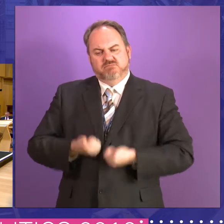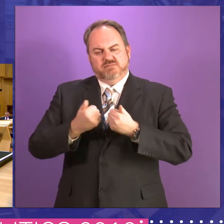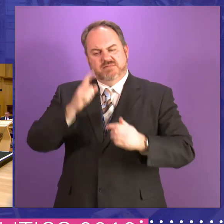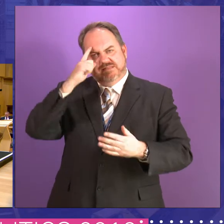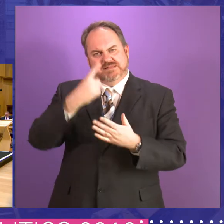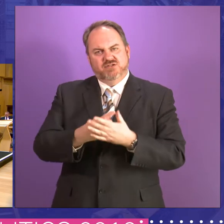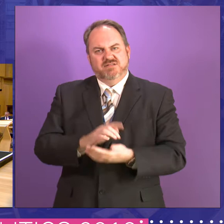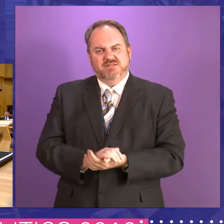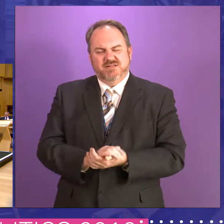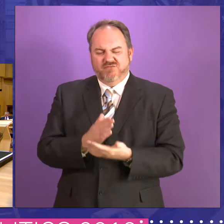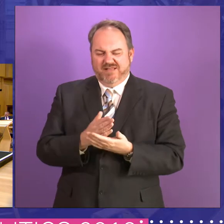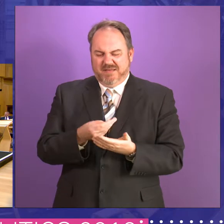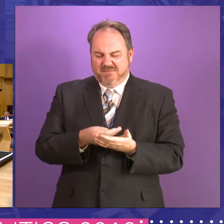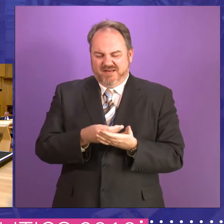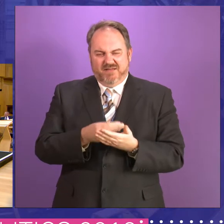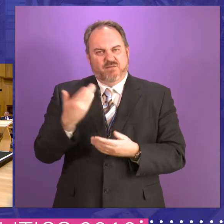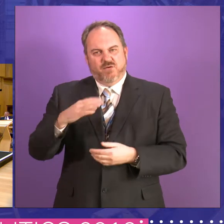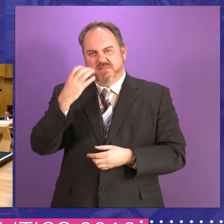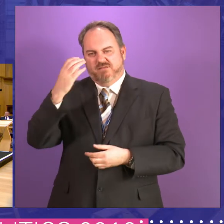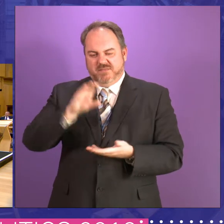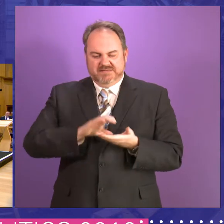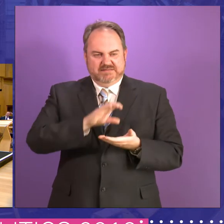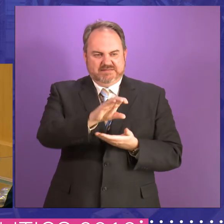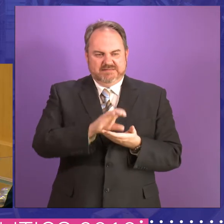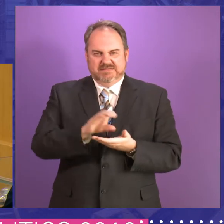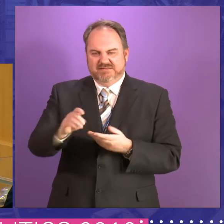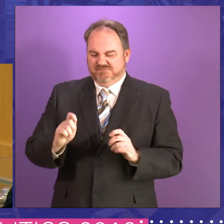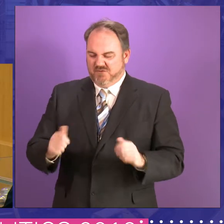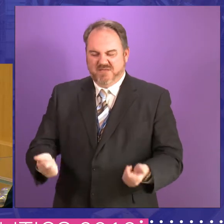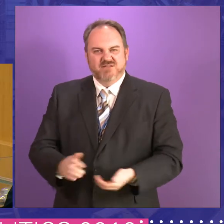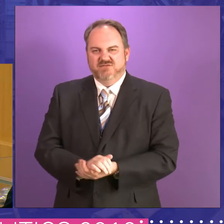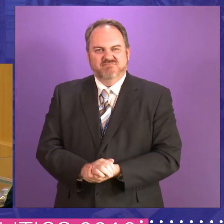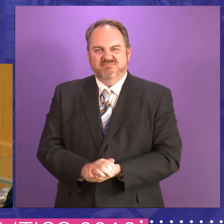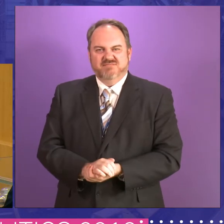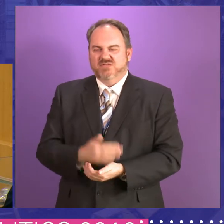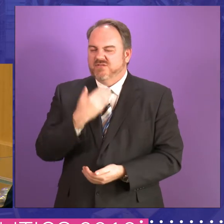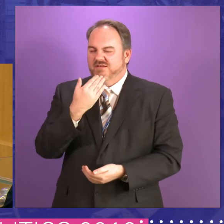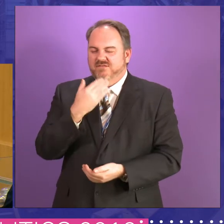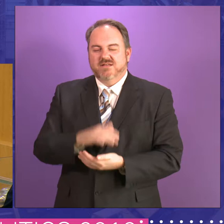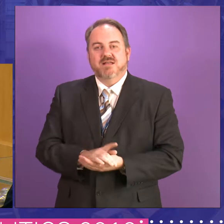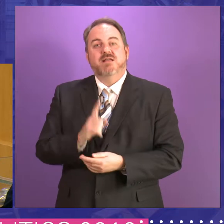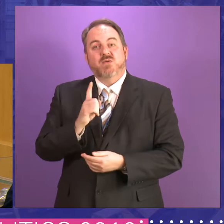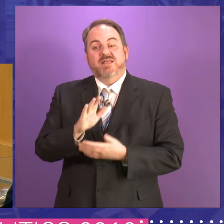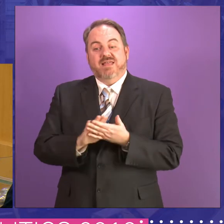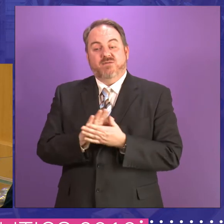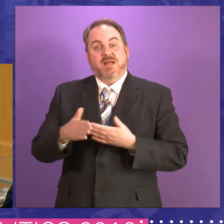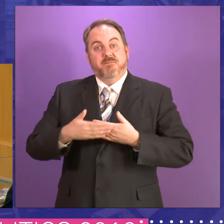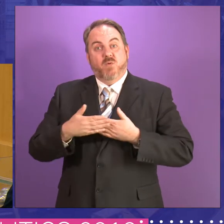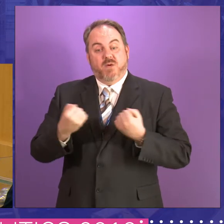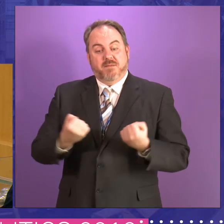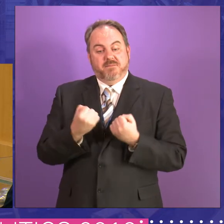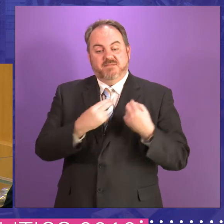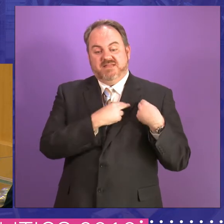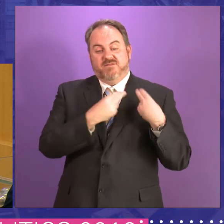bit of money, just a pickle peckle, um, money. There could be more devolution there and we'd have a stronger democracy all around because